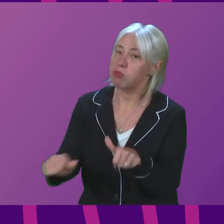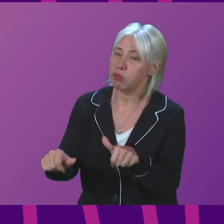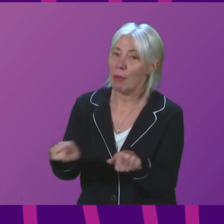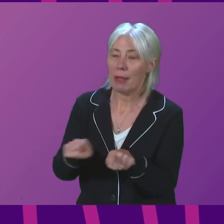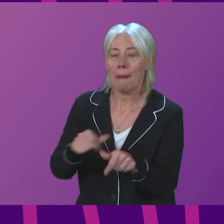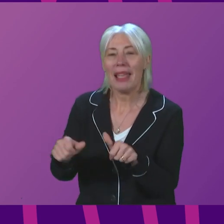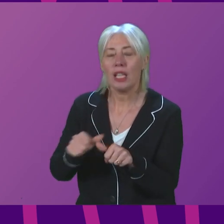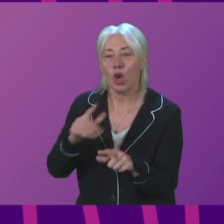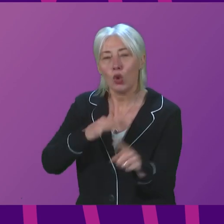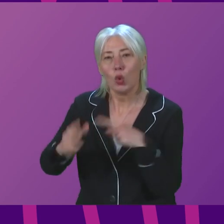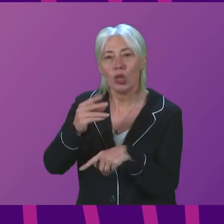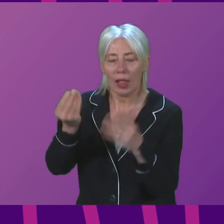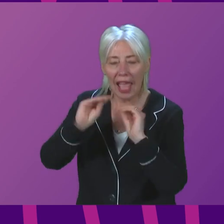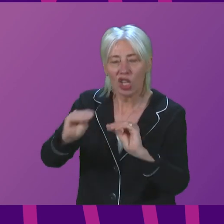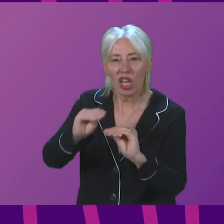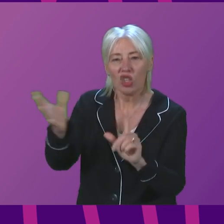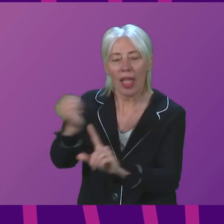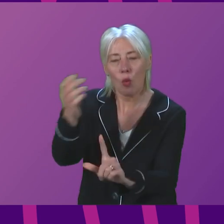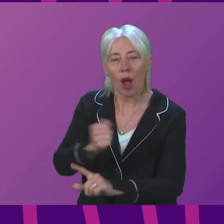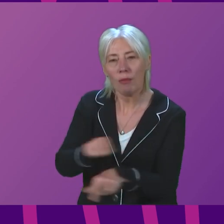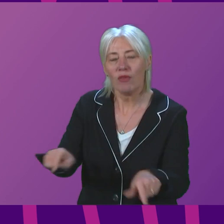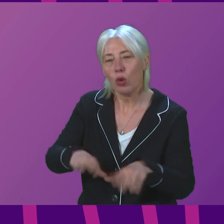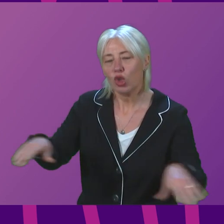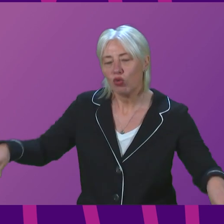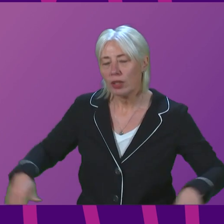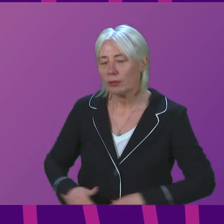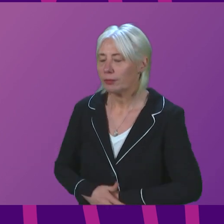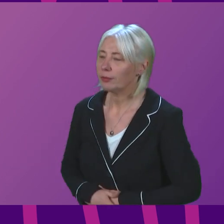and educational outcomes for Scotland's children. Brian Whittle.